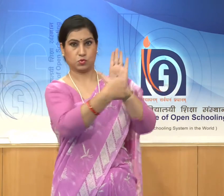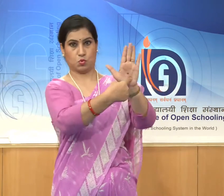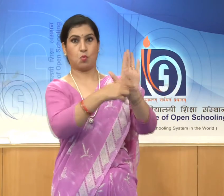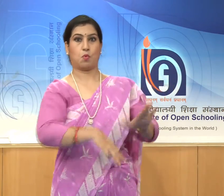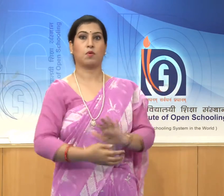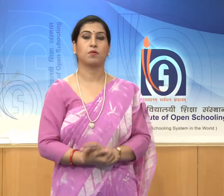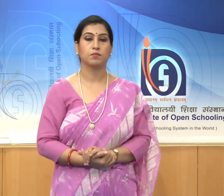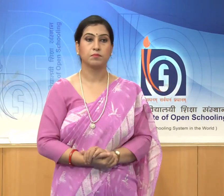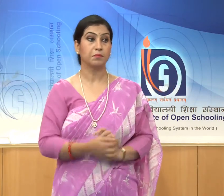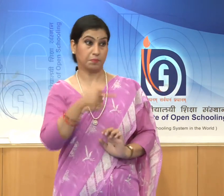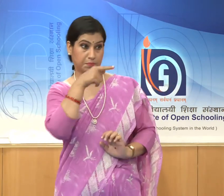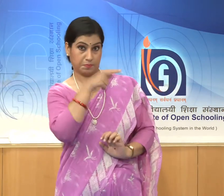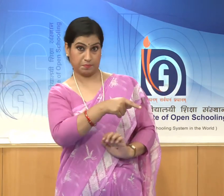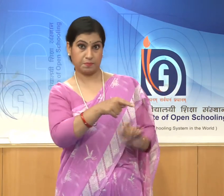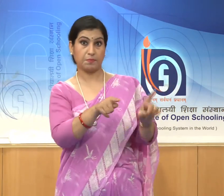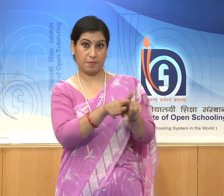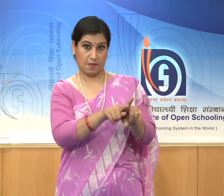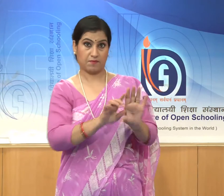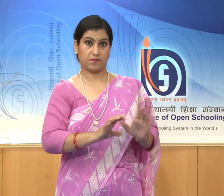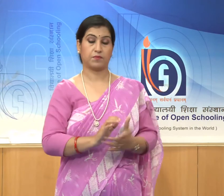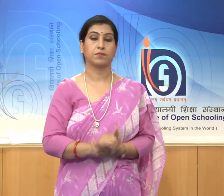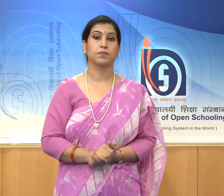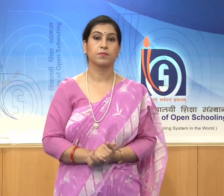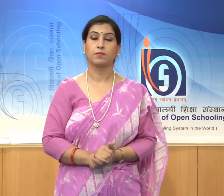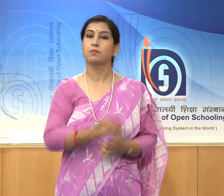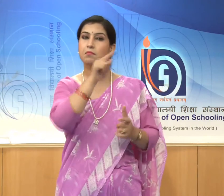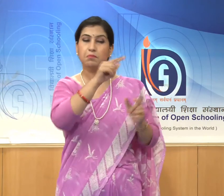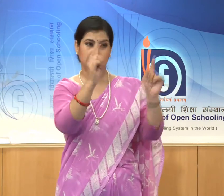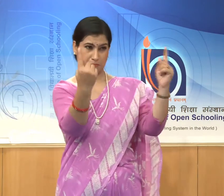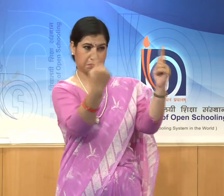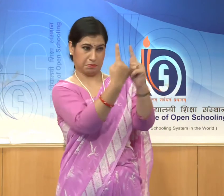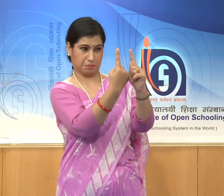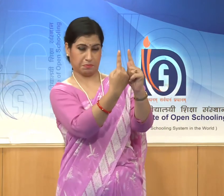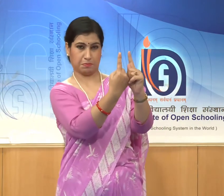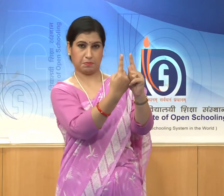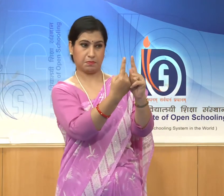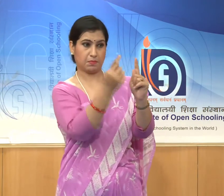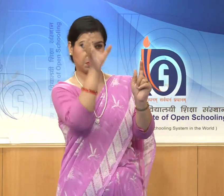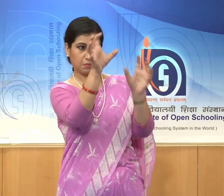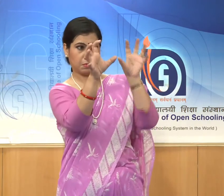There is a cleft in between two boulders.